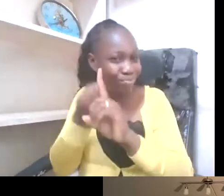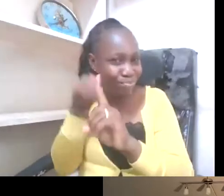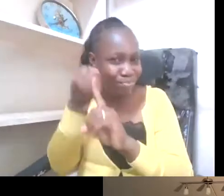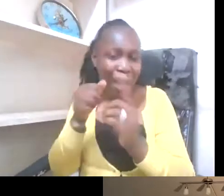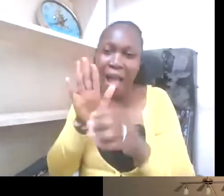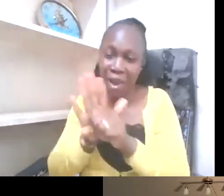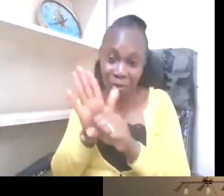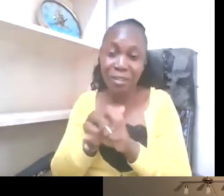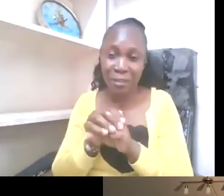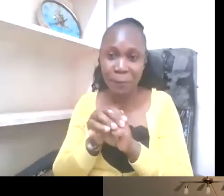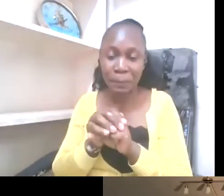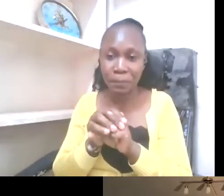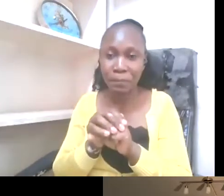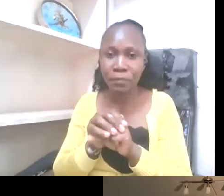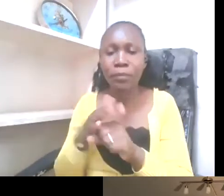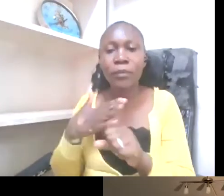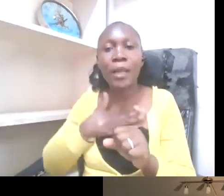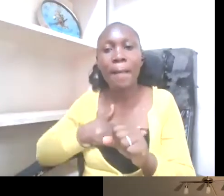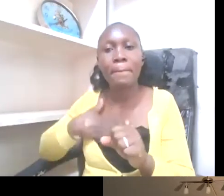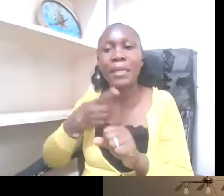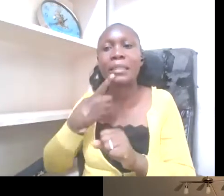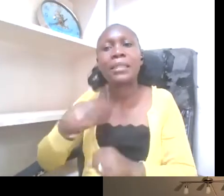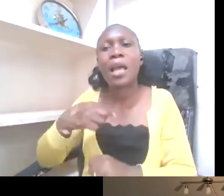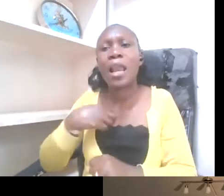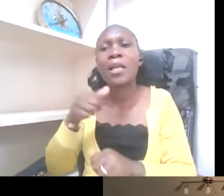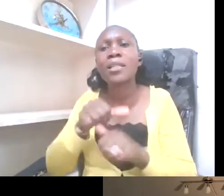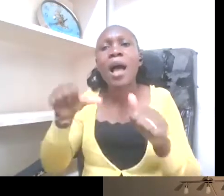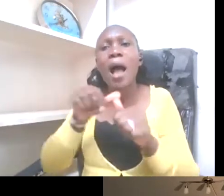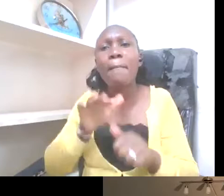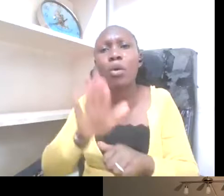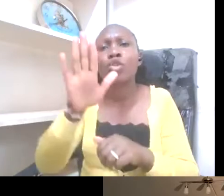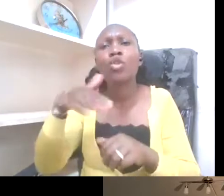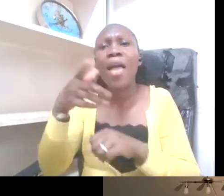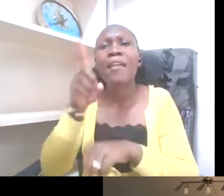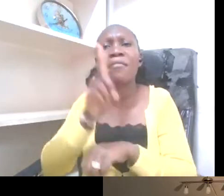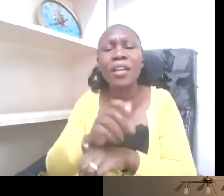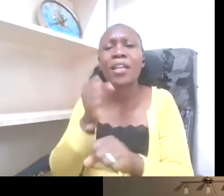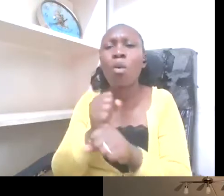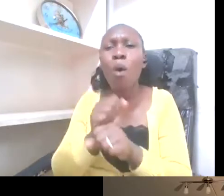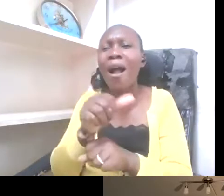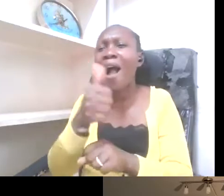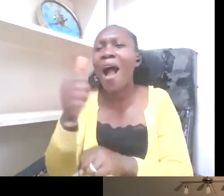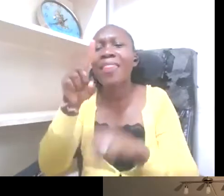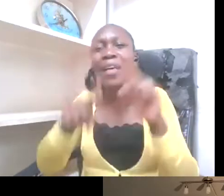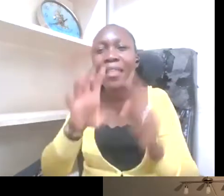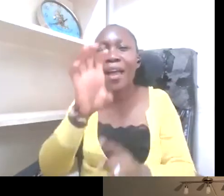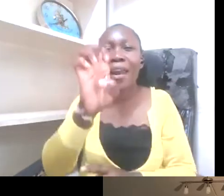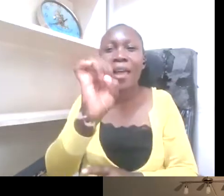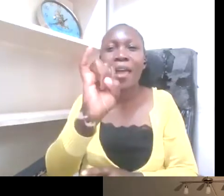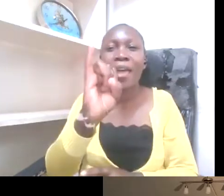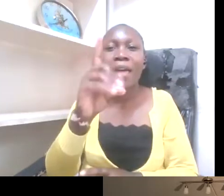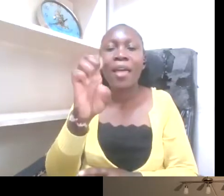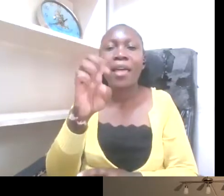Please tell us about your everyday work also in Africa. And we've done some work together also thinking about